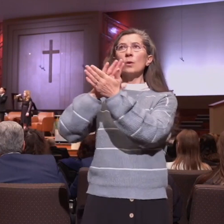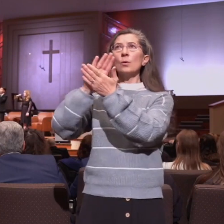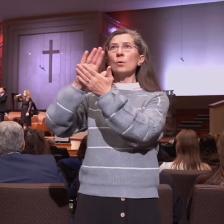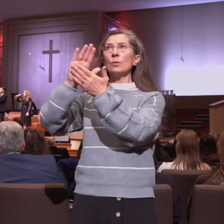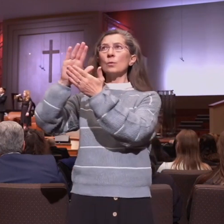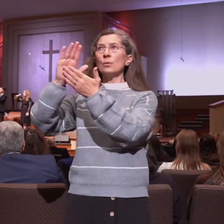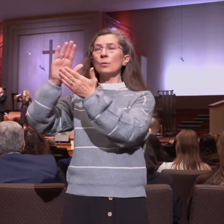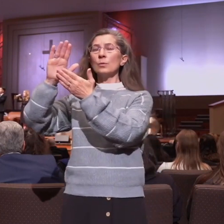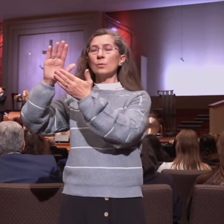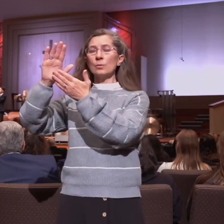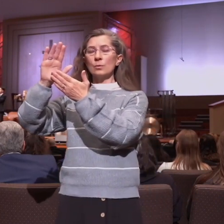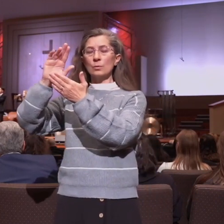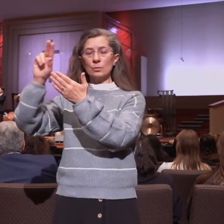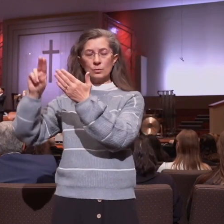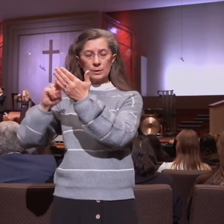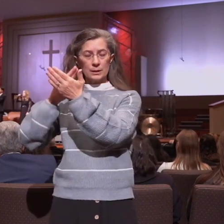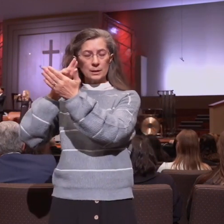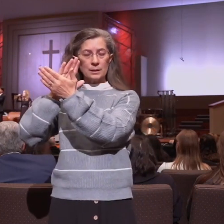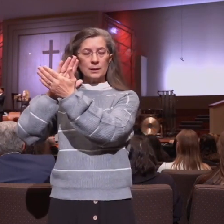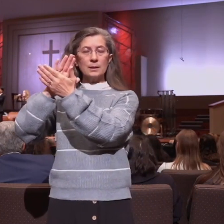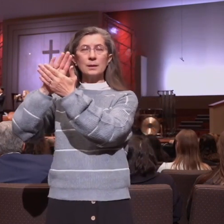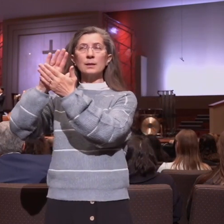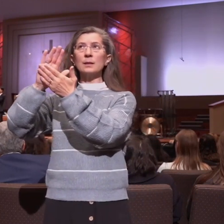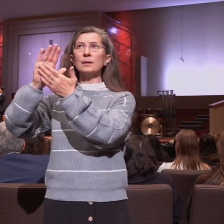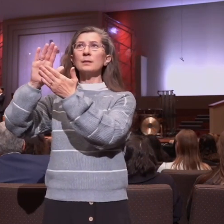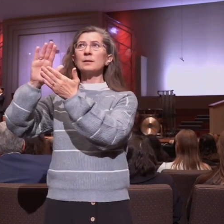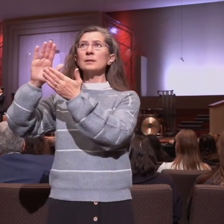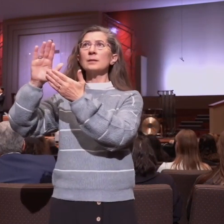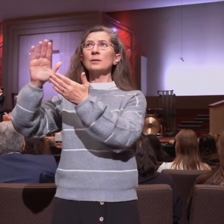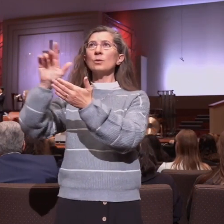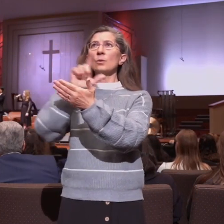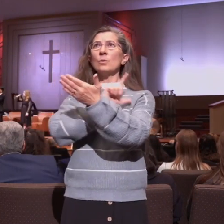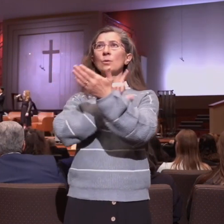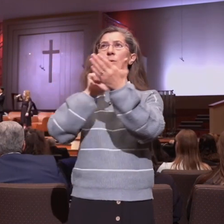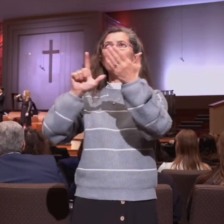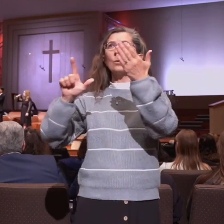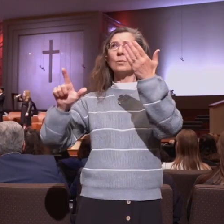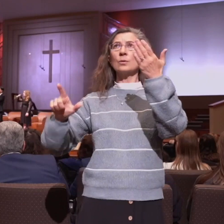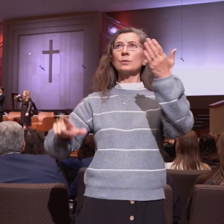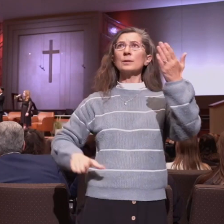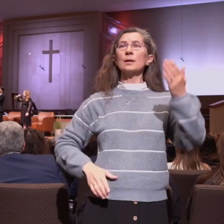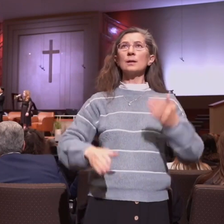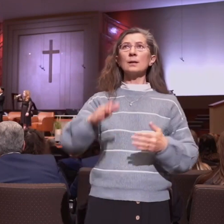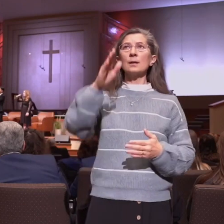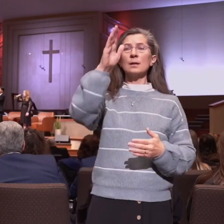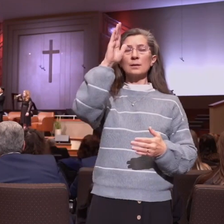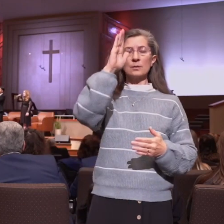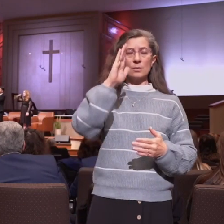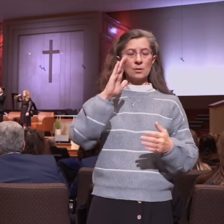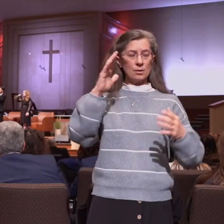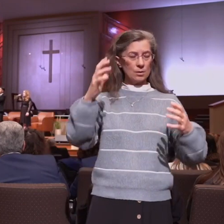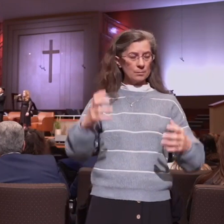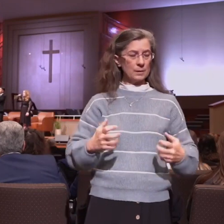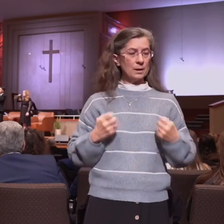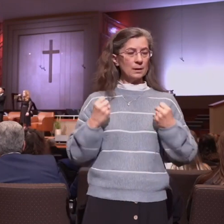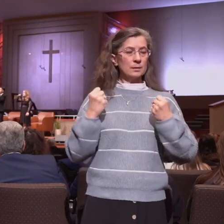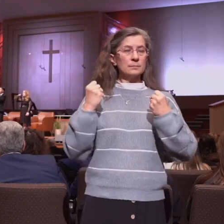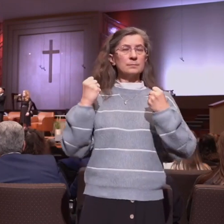holy. Because you holy, holy, holy.